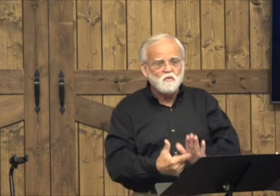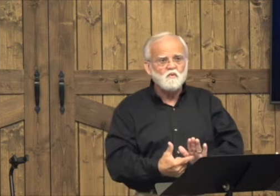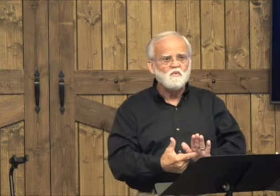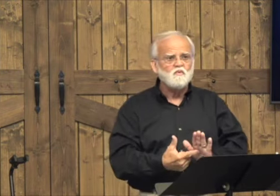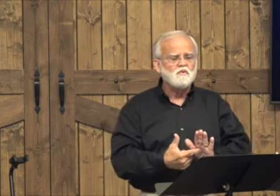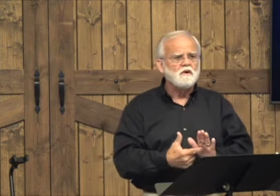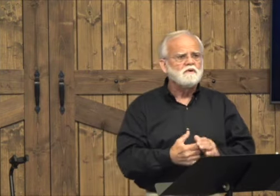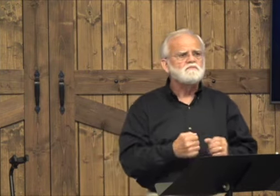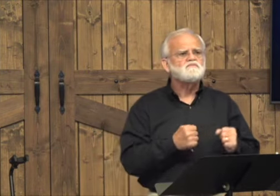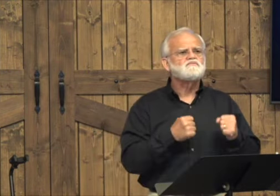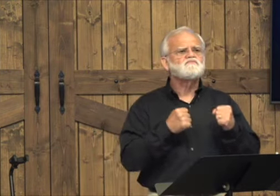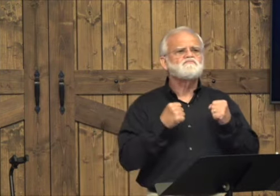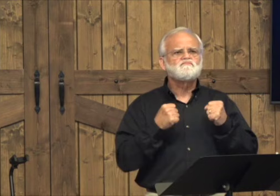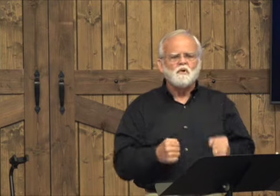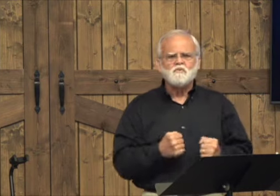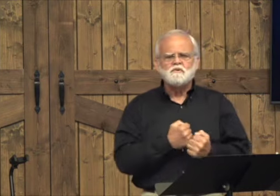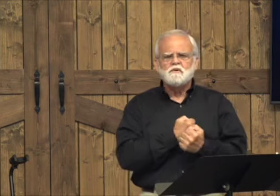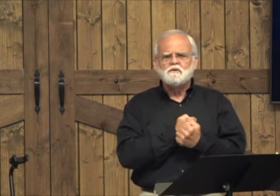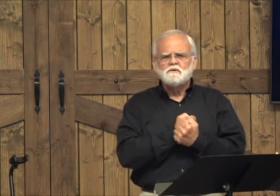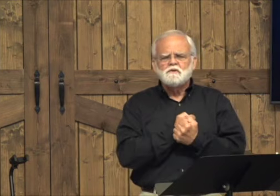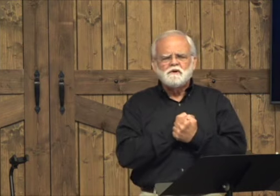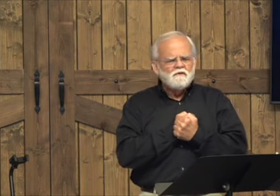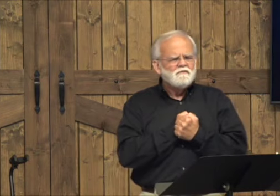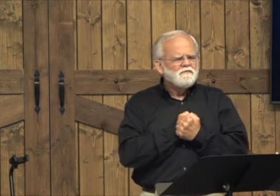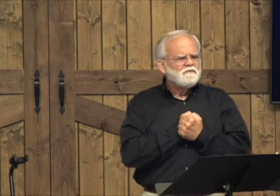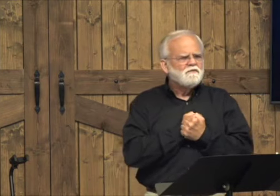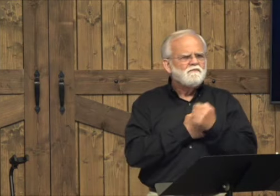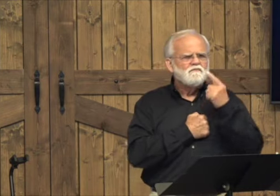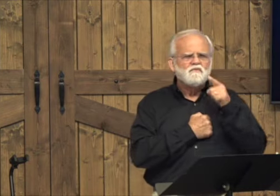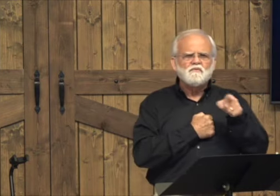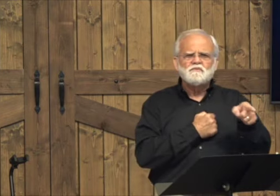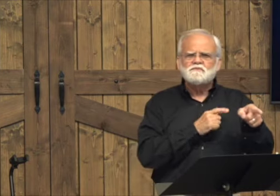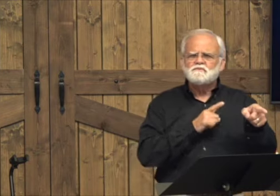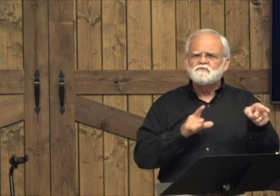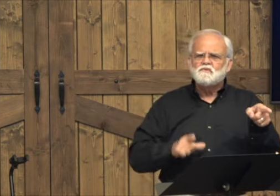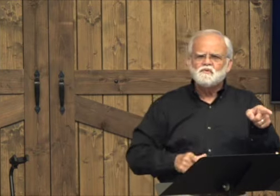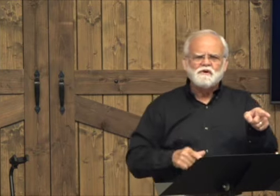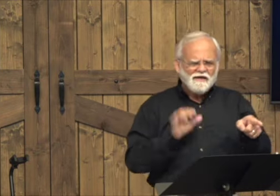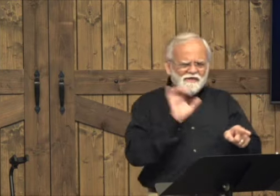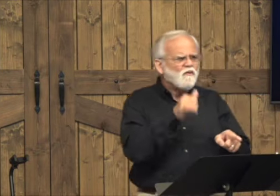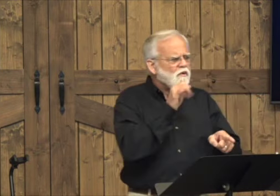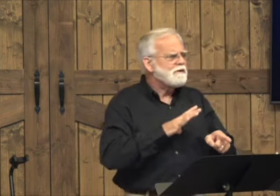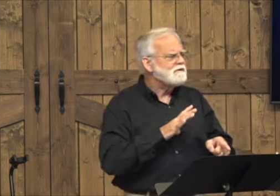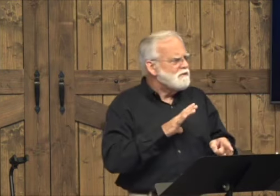That woman showed her strong love of the Lord.